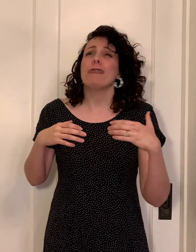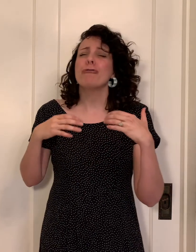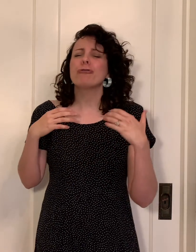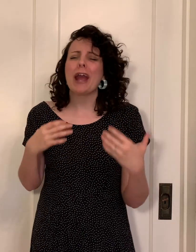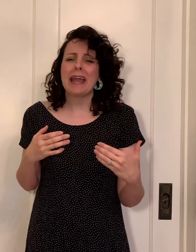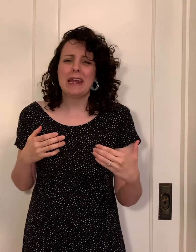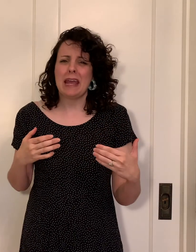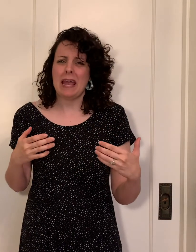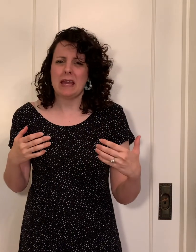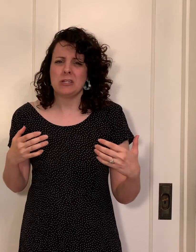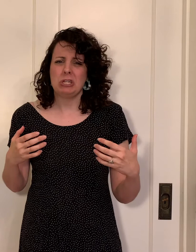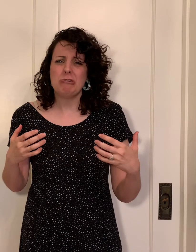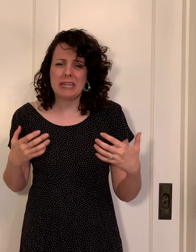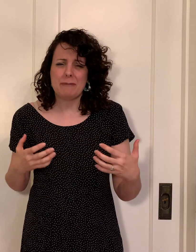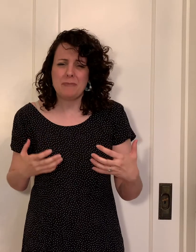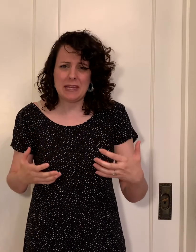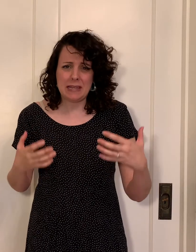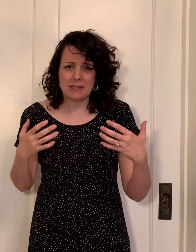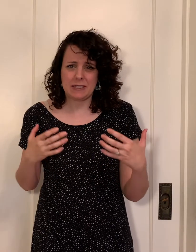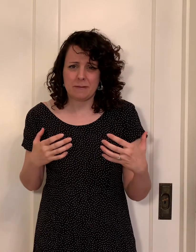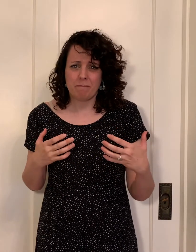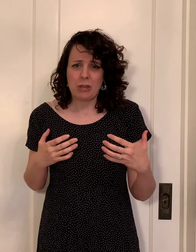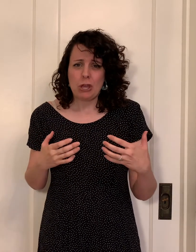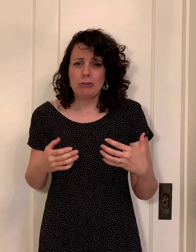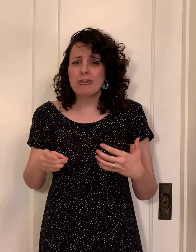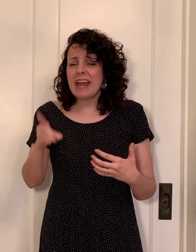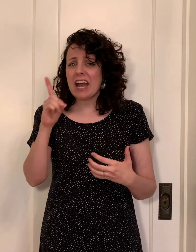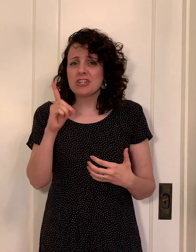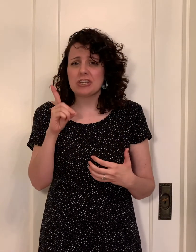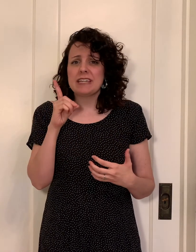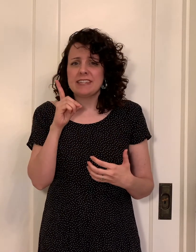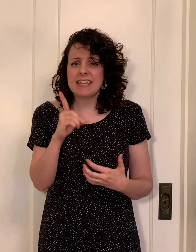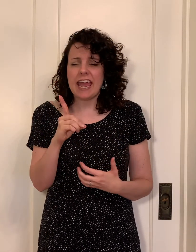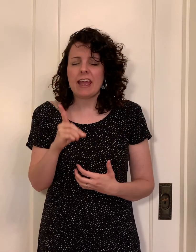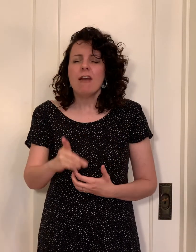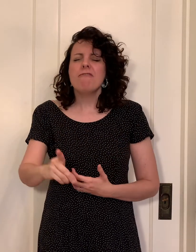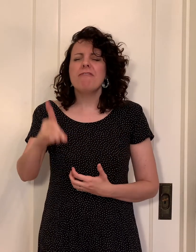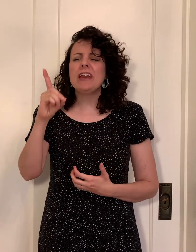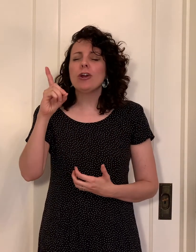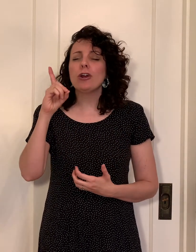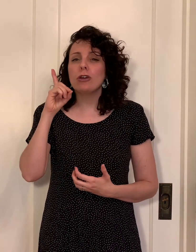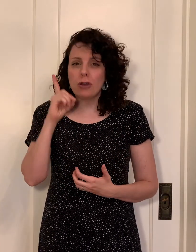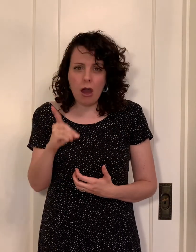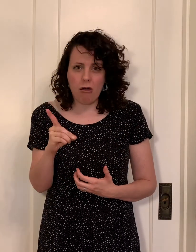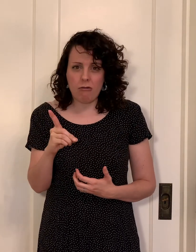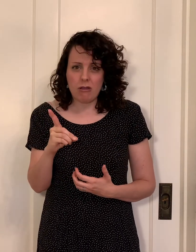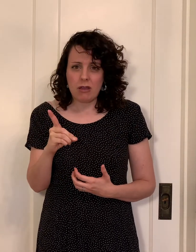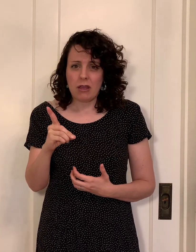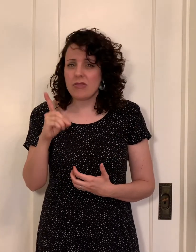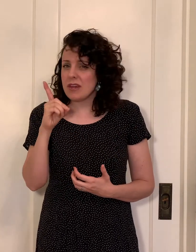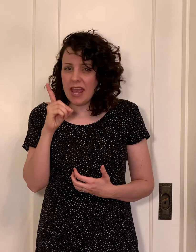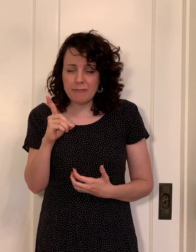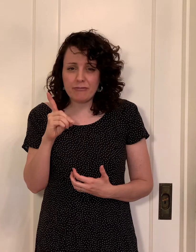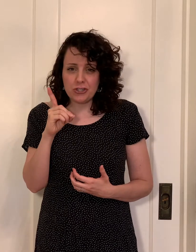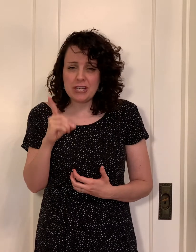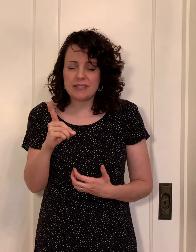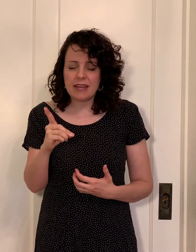afraid and you need peace you can actually say fear go in the name of jesus